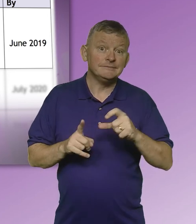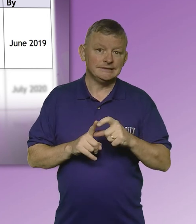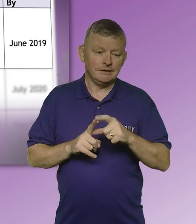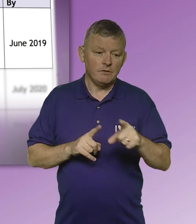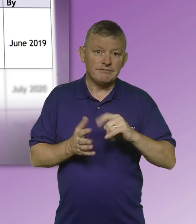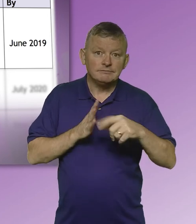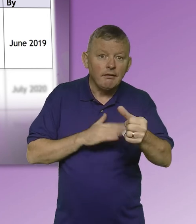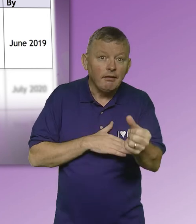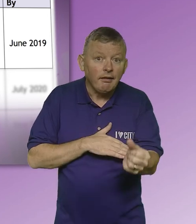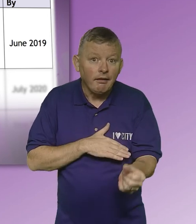F Work